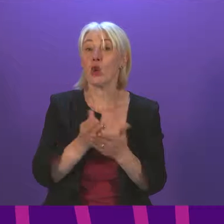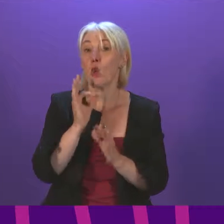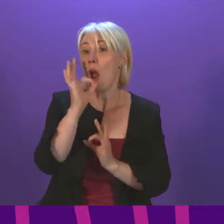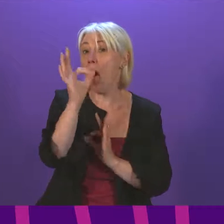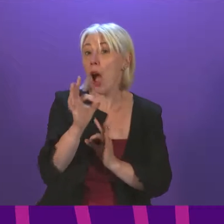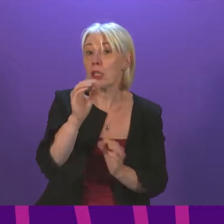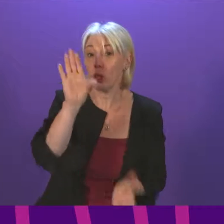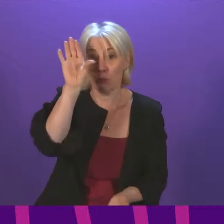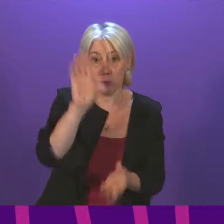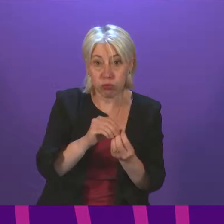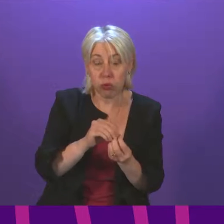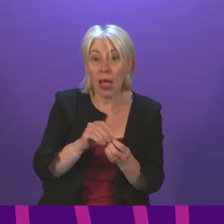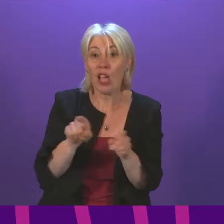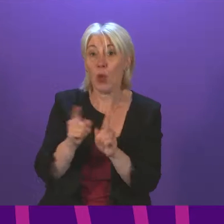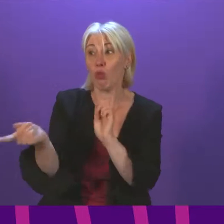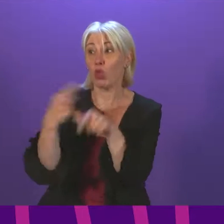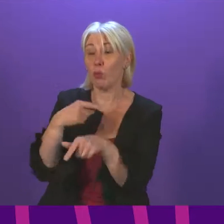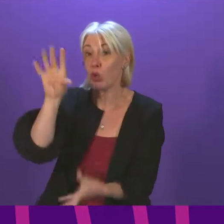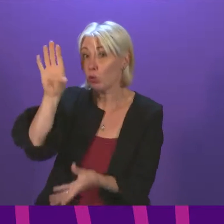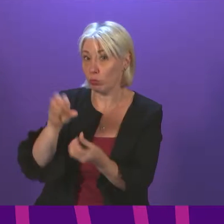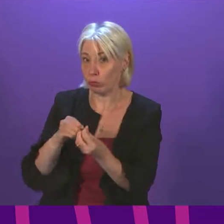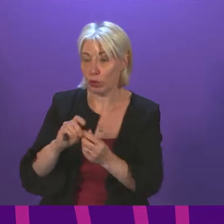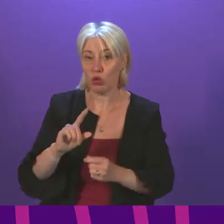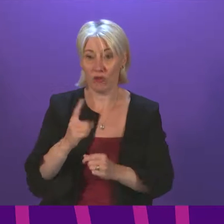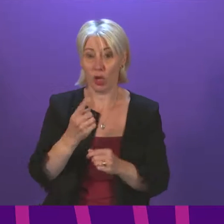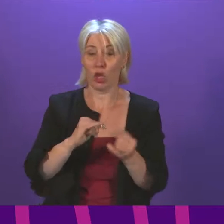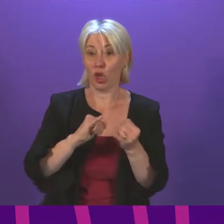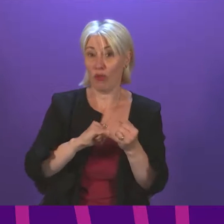responses. Question number one, I call Siobhan Brown.